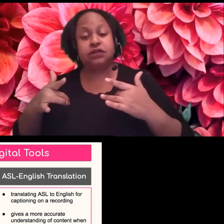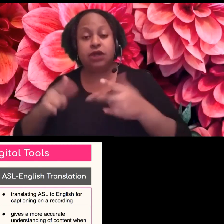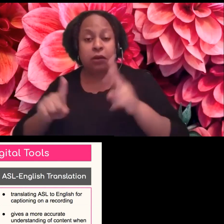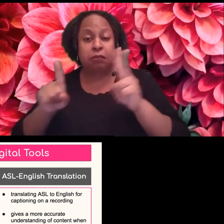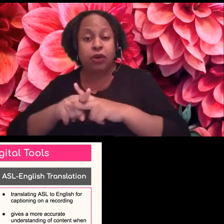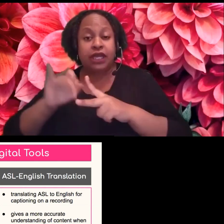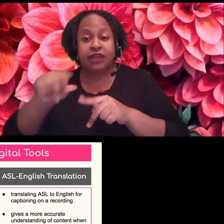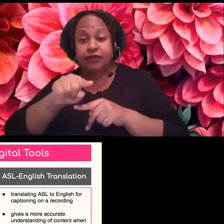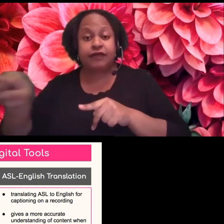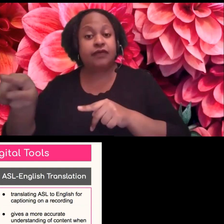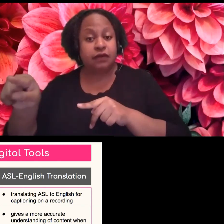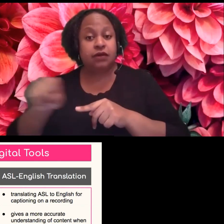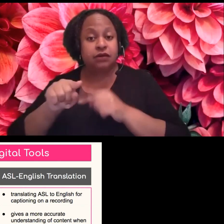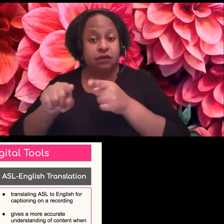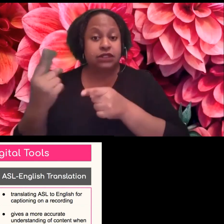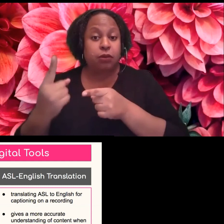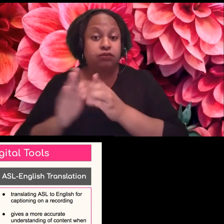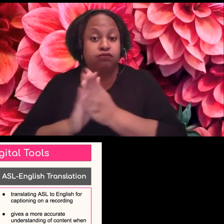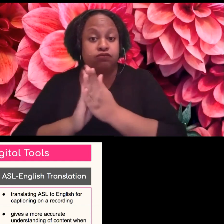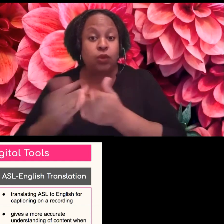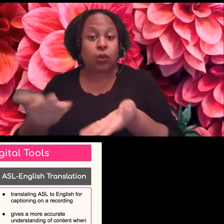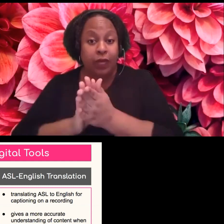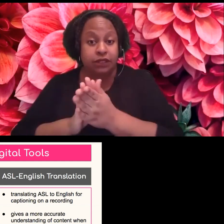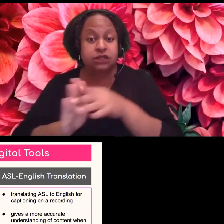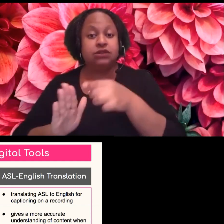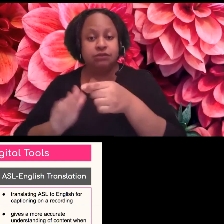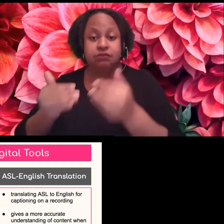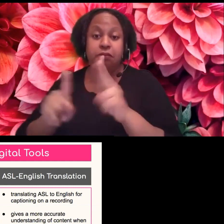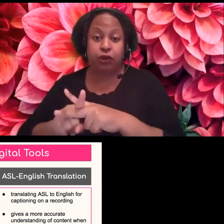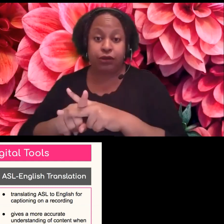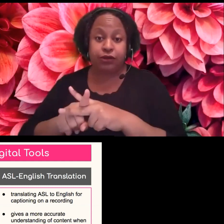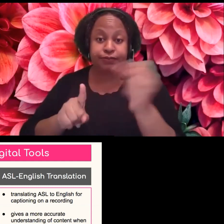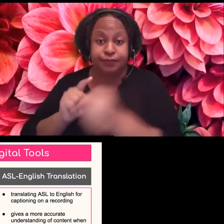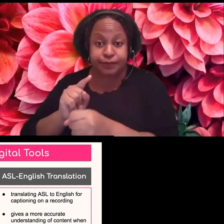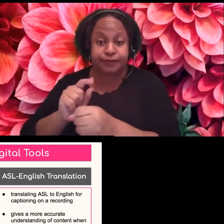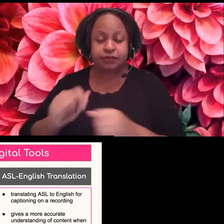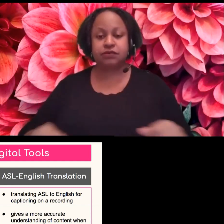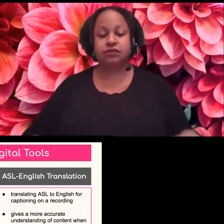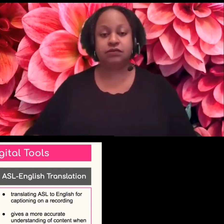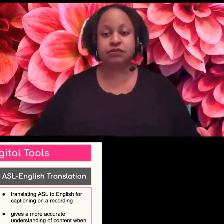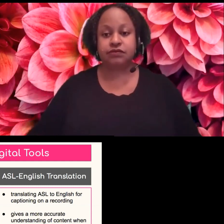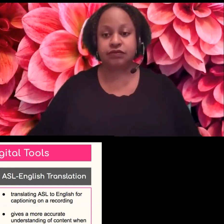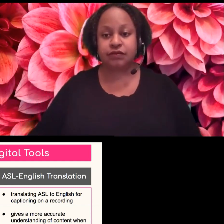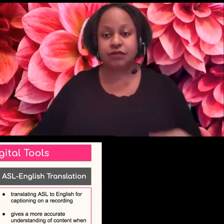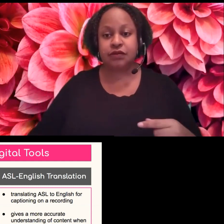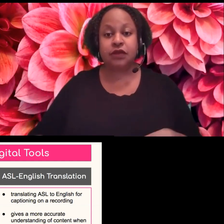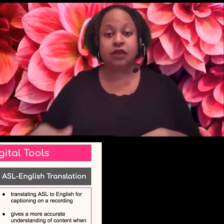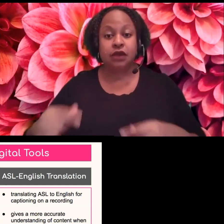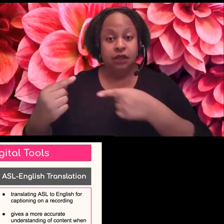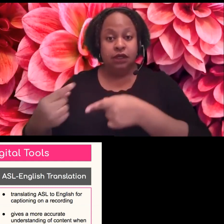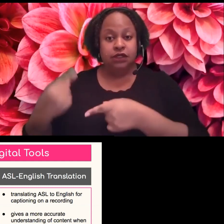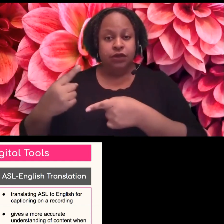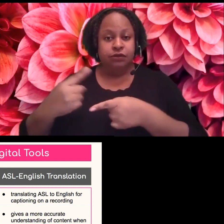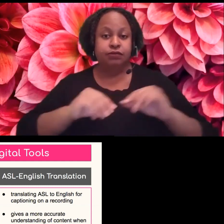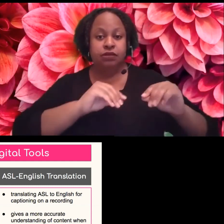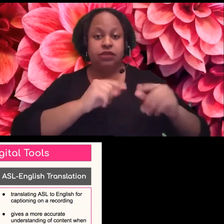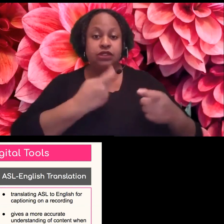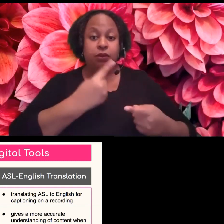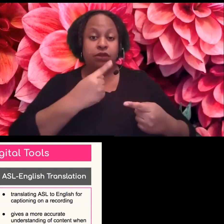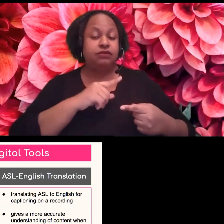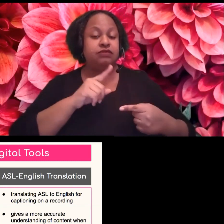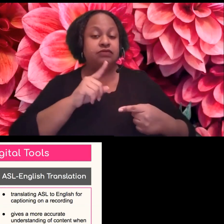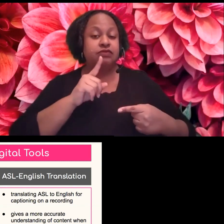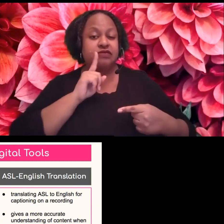is perfect. So I'm just going to read it. Um, they said if, uh, they could give their local perspective,